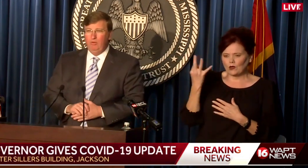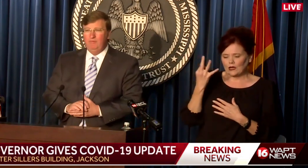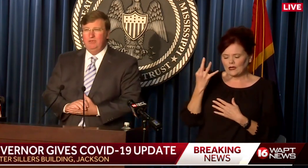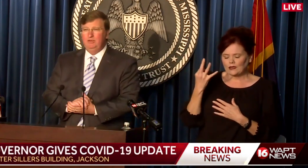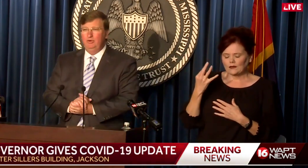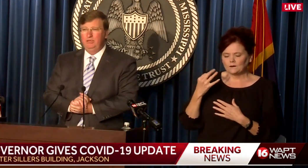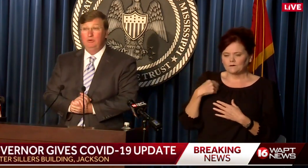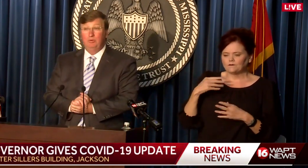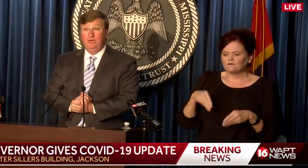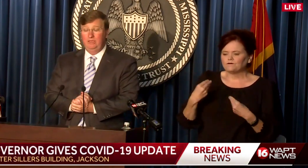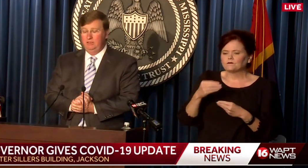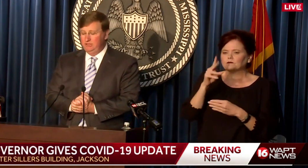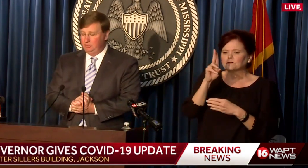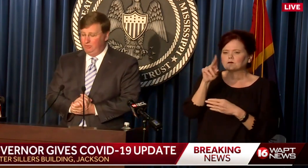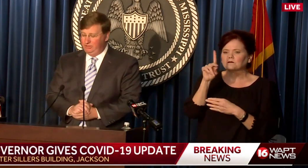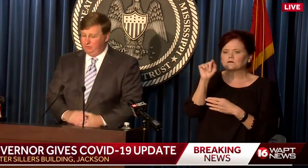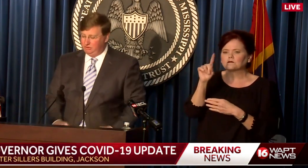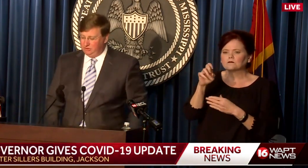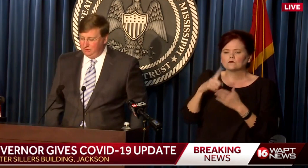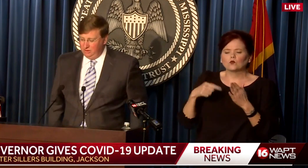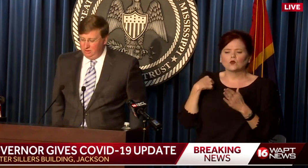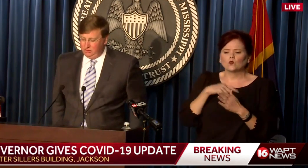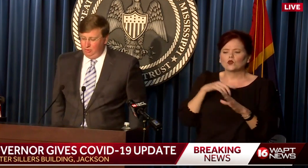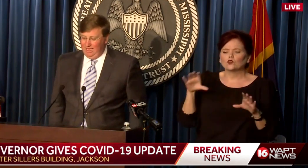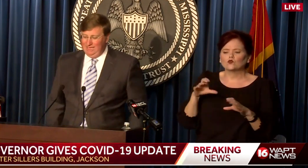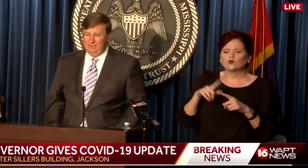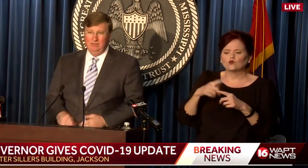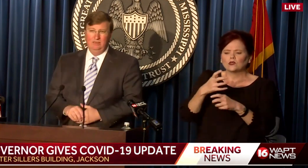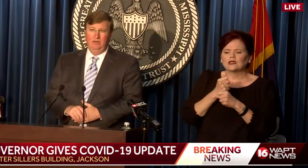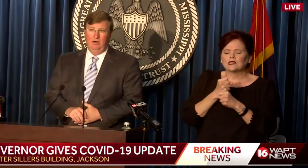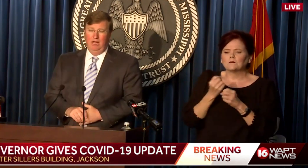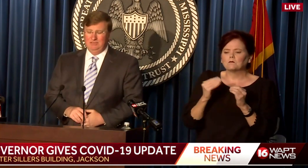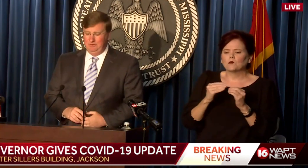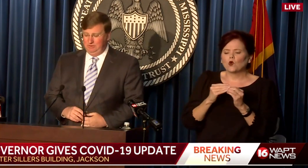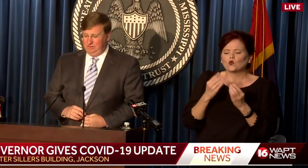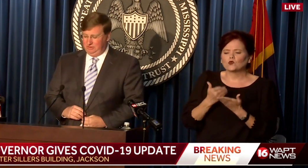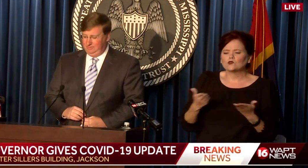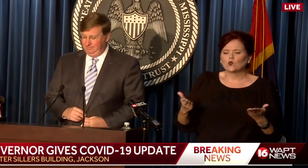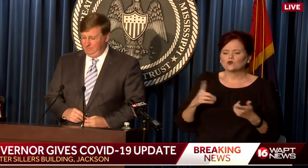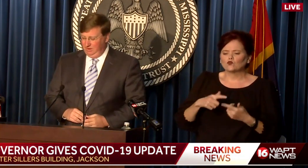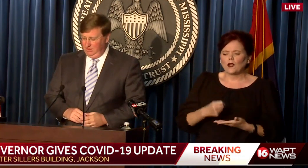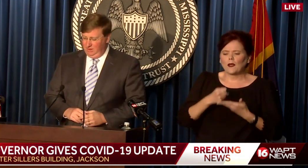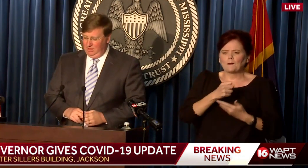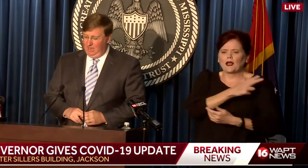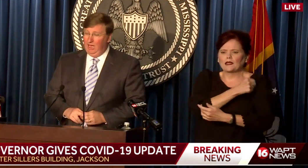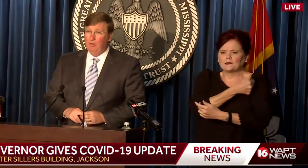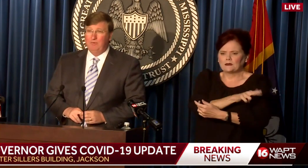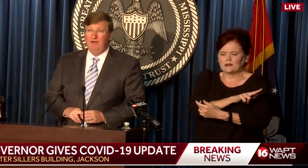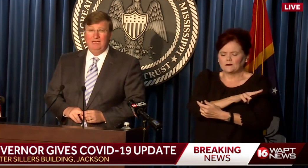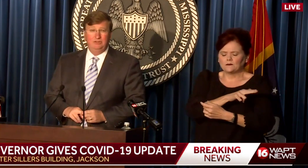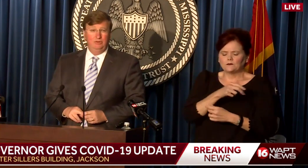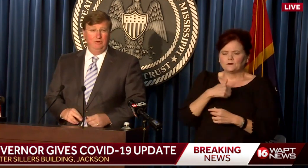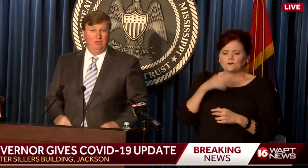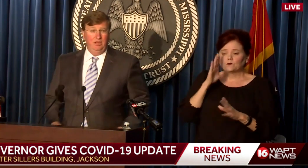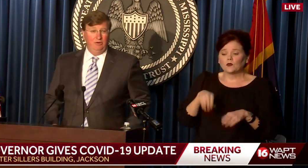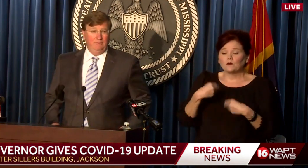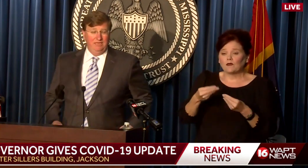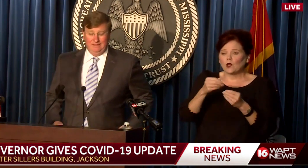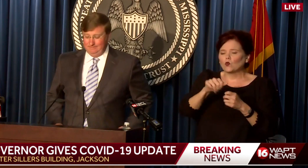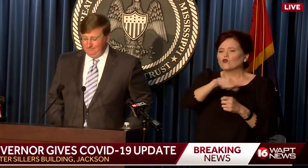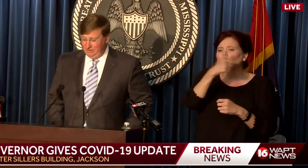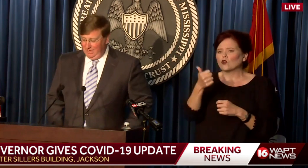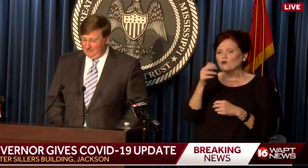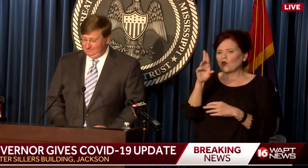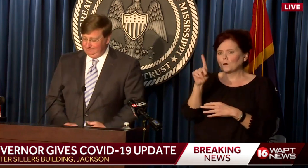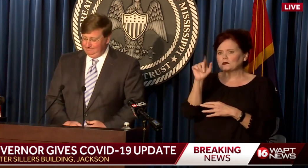on what we've been doing to bring additional resources to aid our hospital system. I will provide you with another